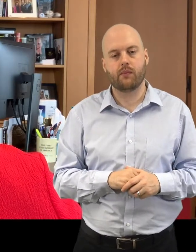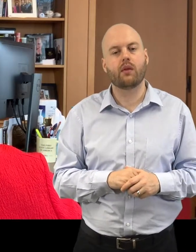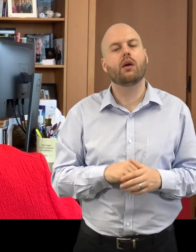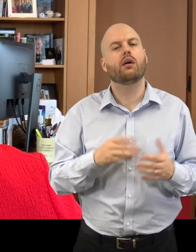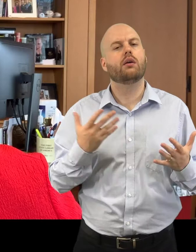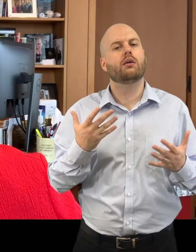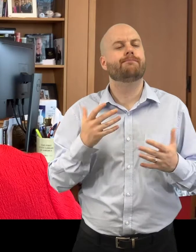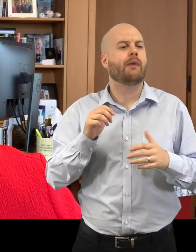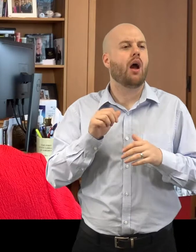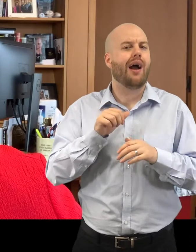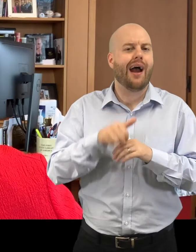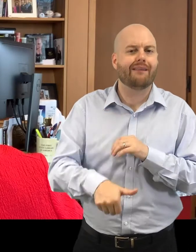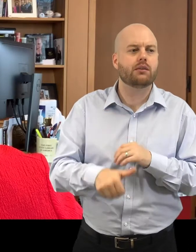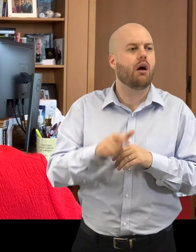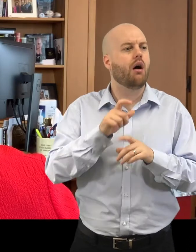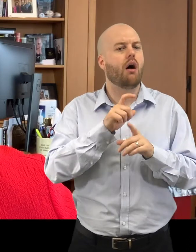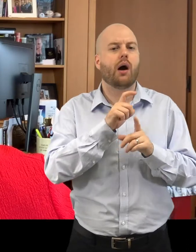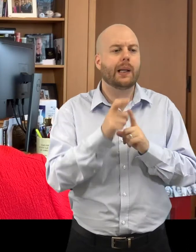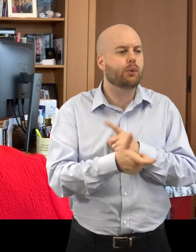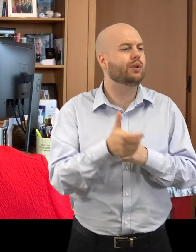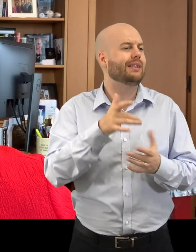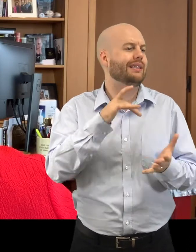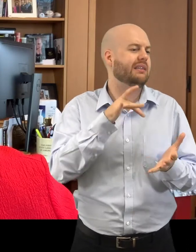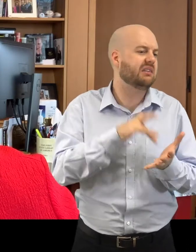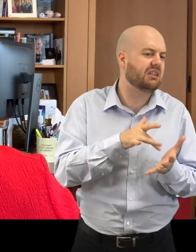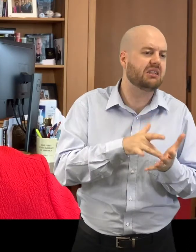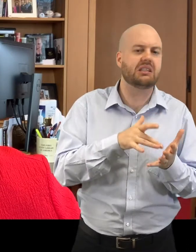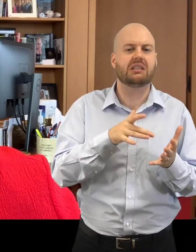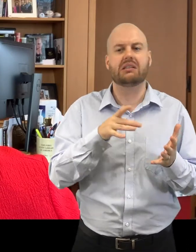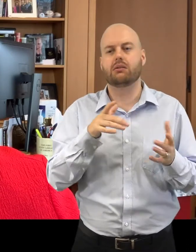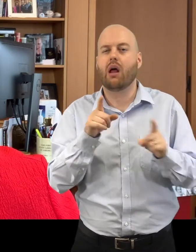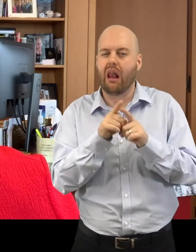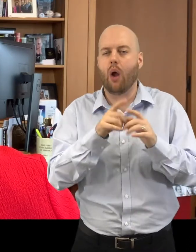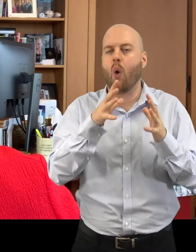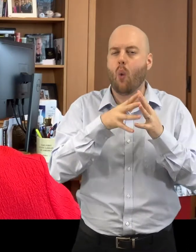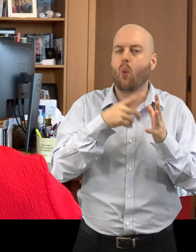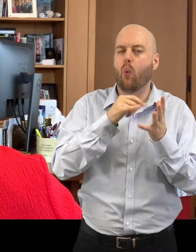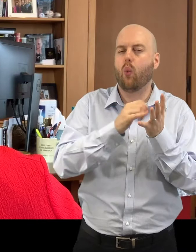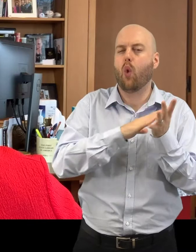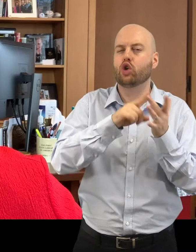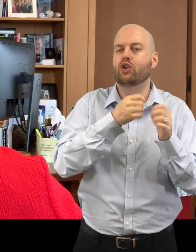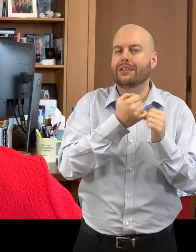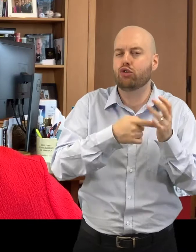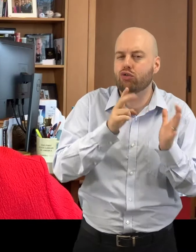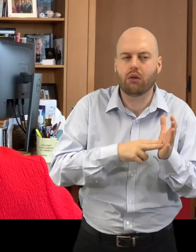future after communities and cities like Washington, D.C. and Baltimore have had to physically